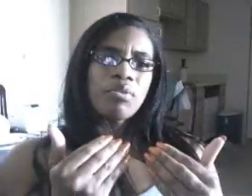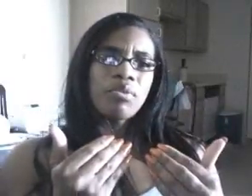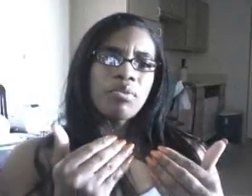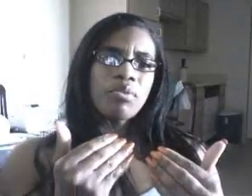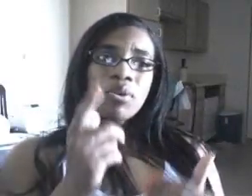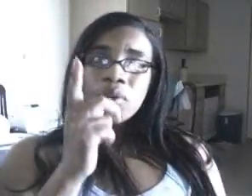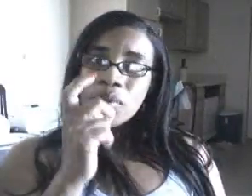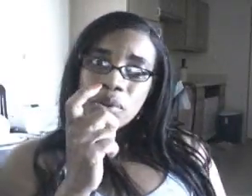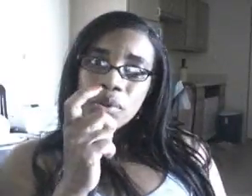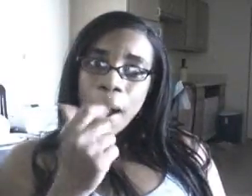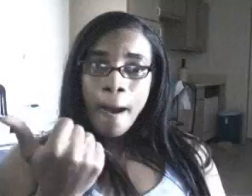That's it!